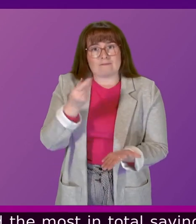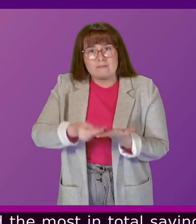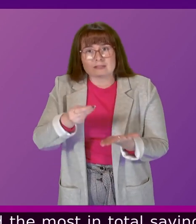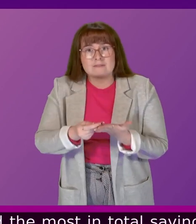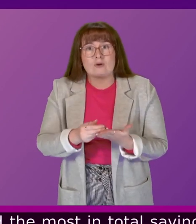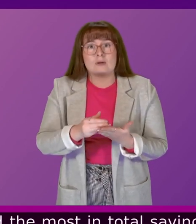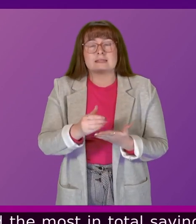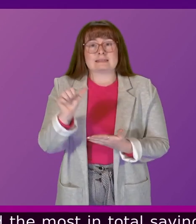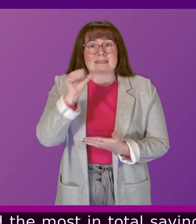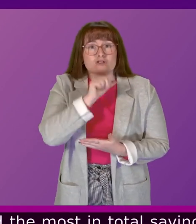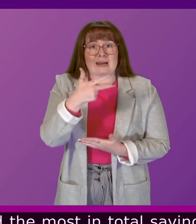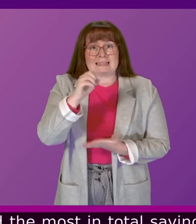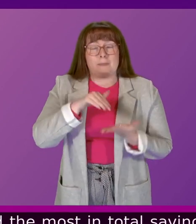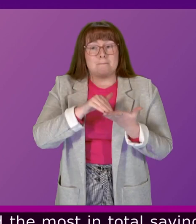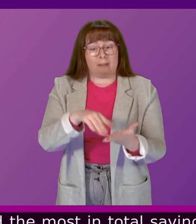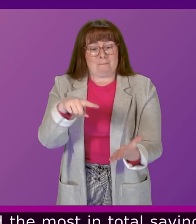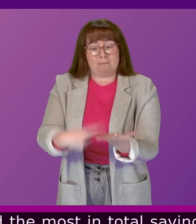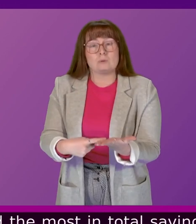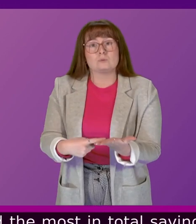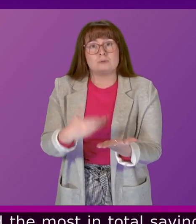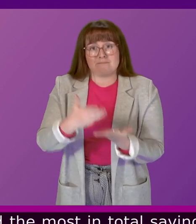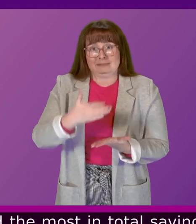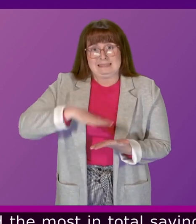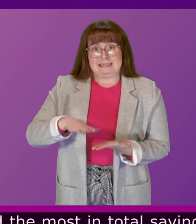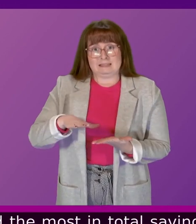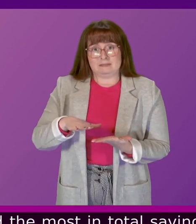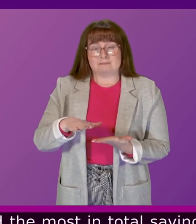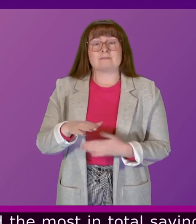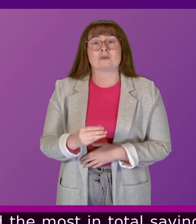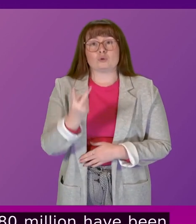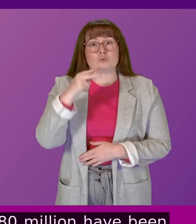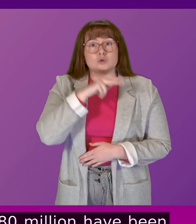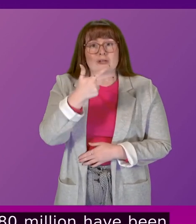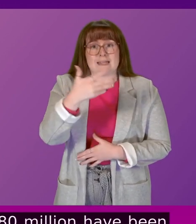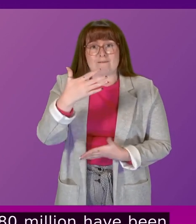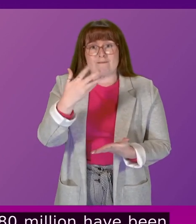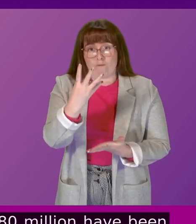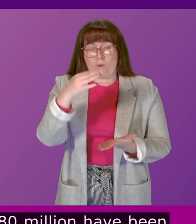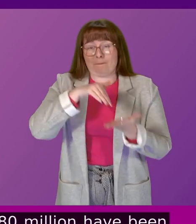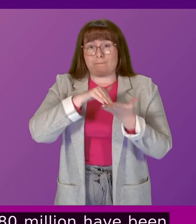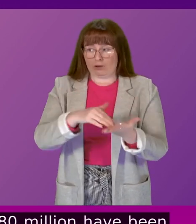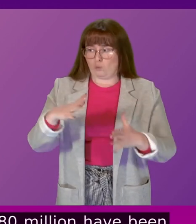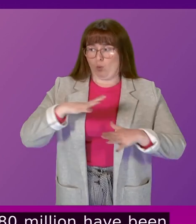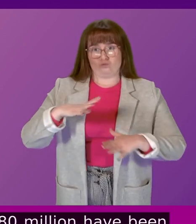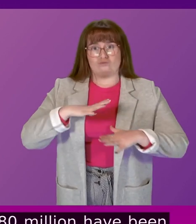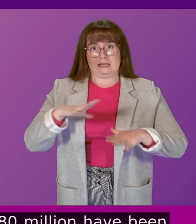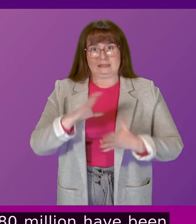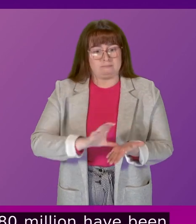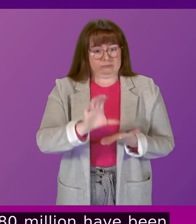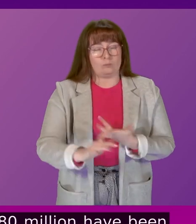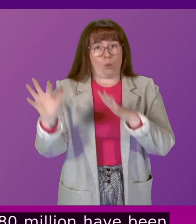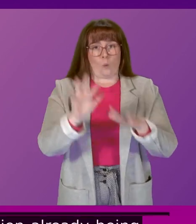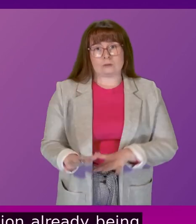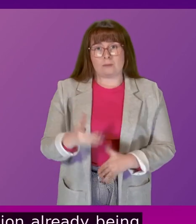£680 million have been required in-year, with £284 million already being expressed in the autumn budget